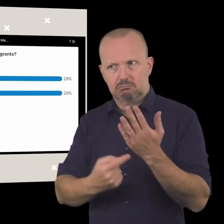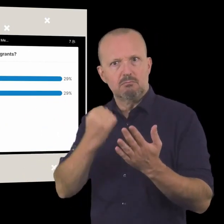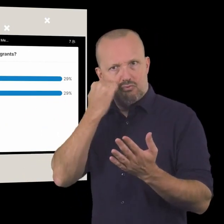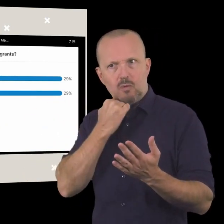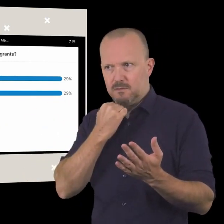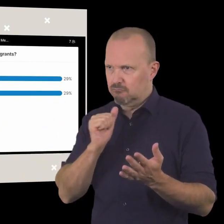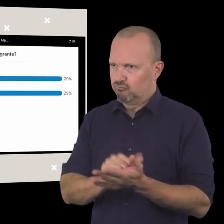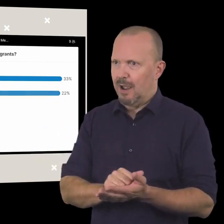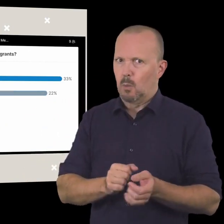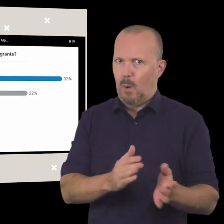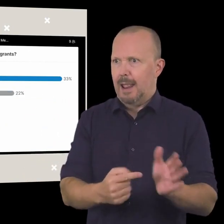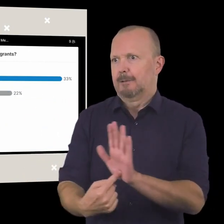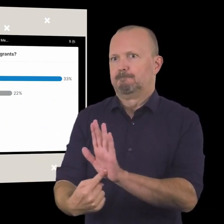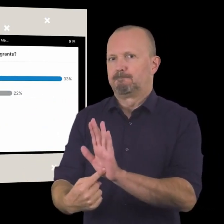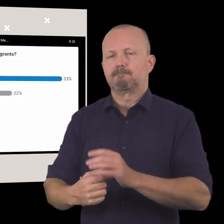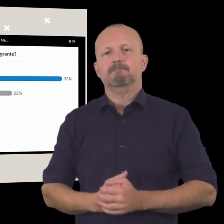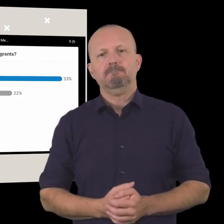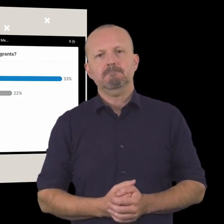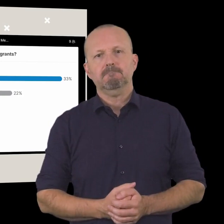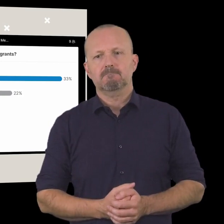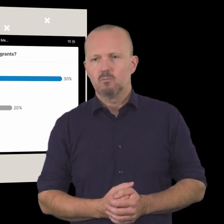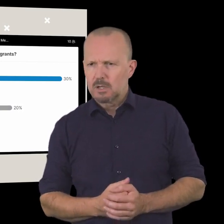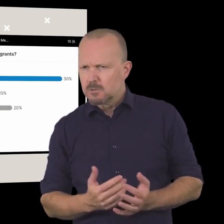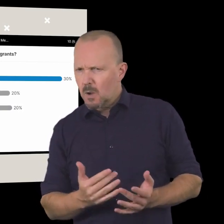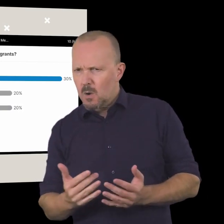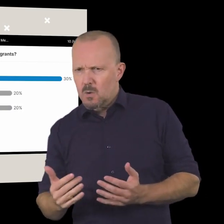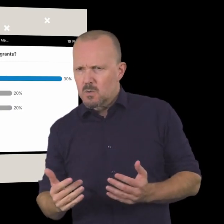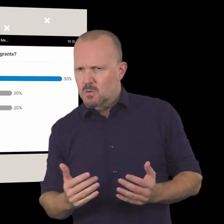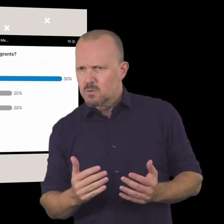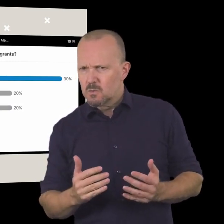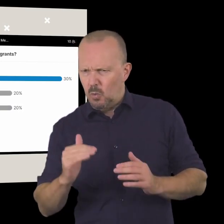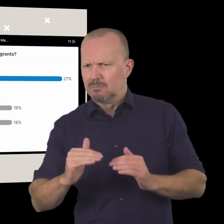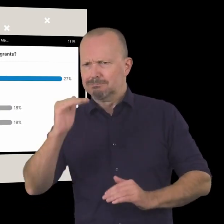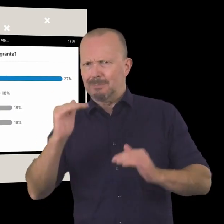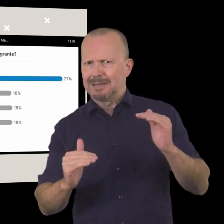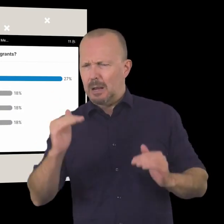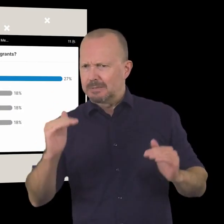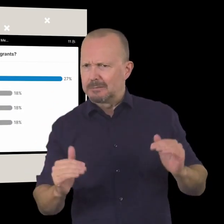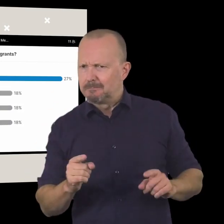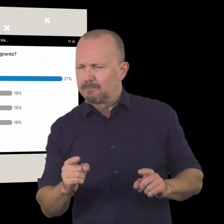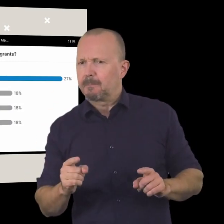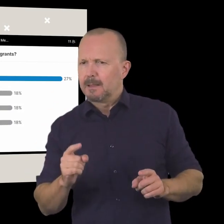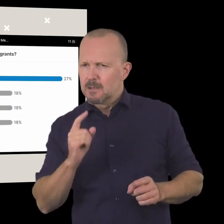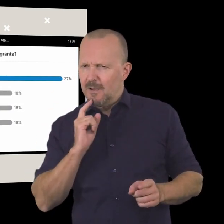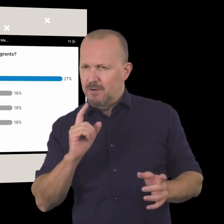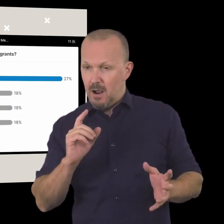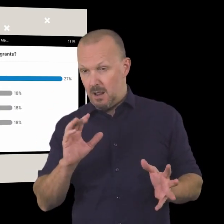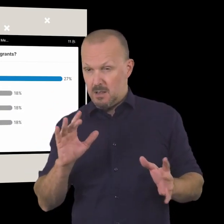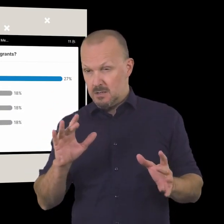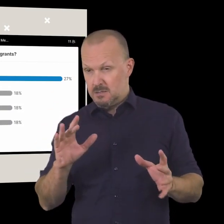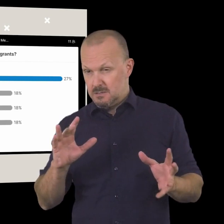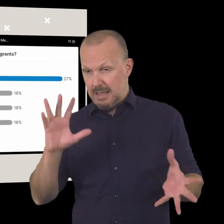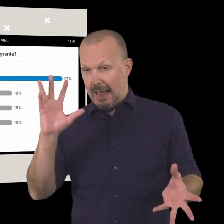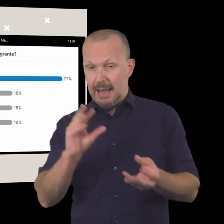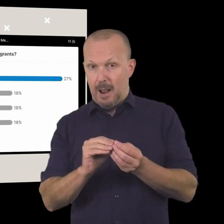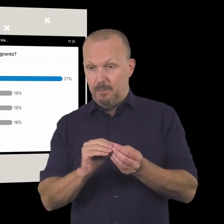uh so uh for uh a larger number of you so oh it's going up and down and up and down and up and down so if i